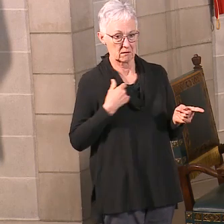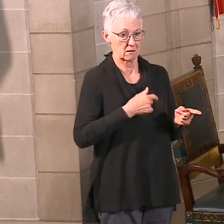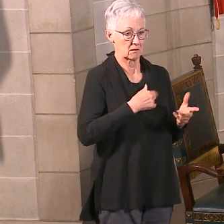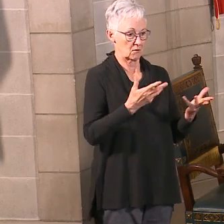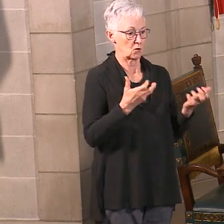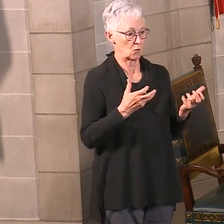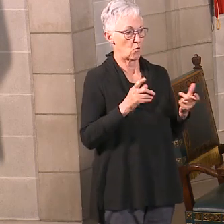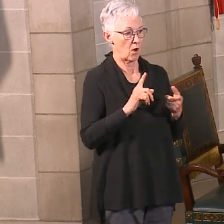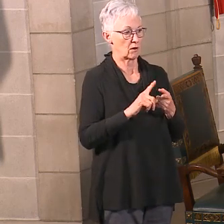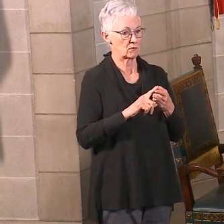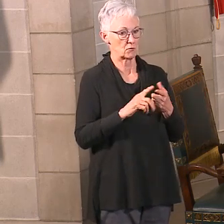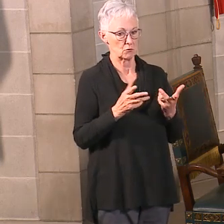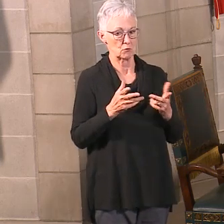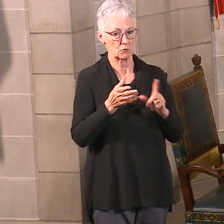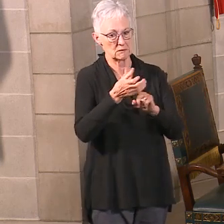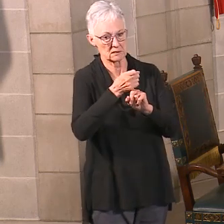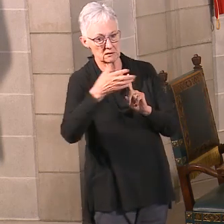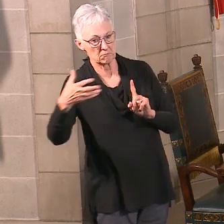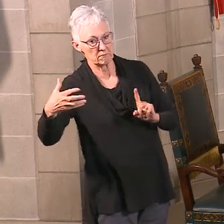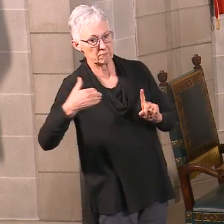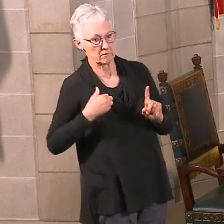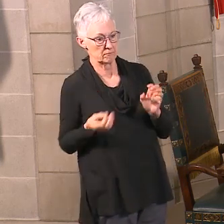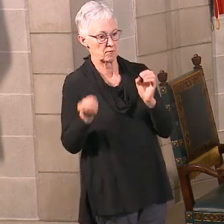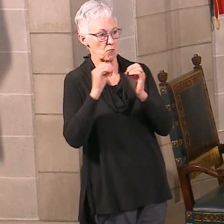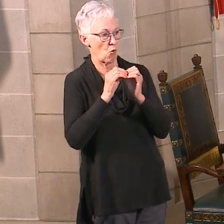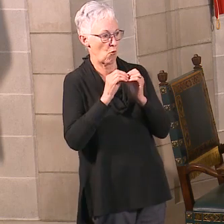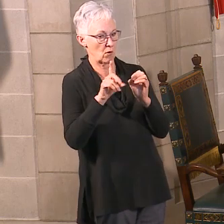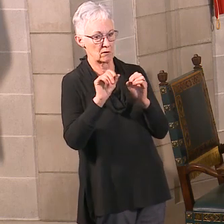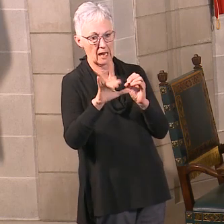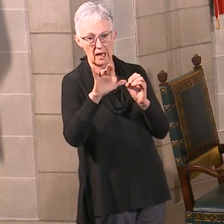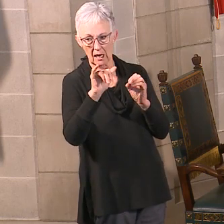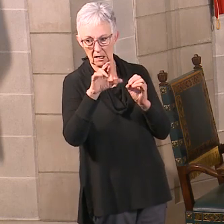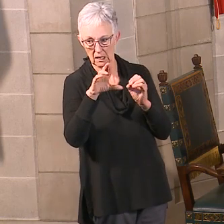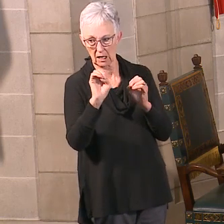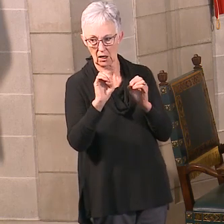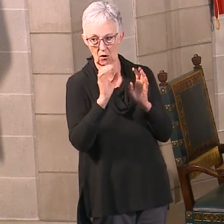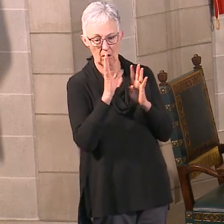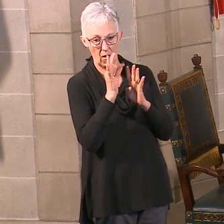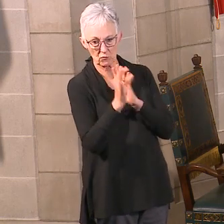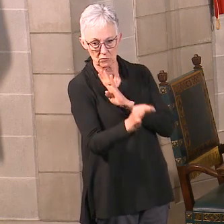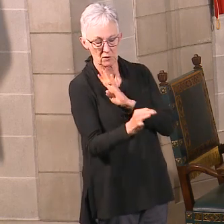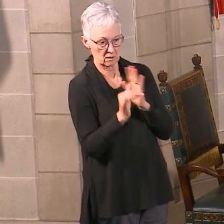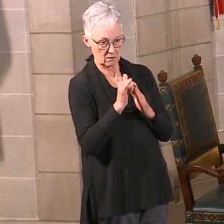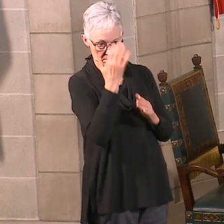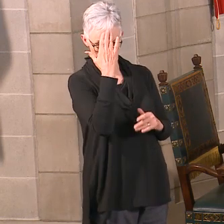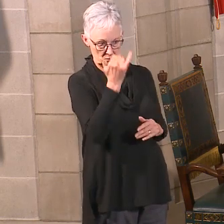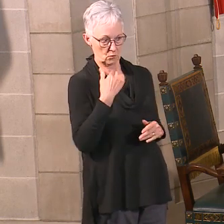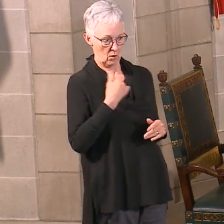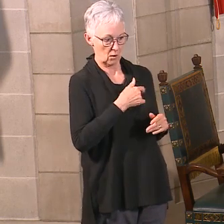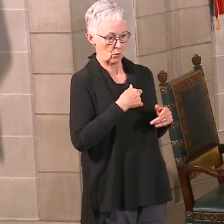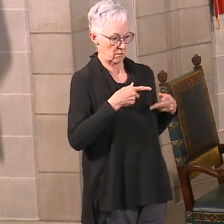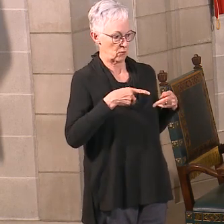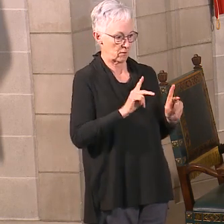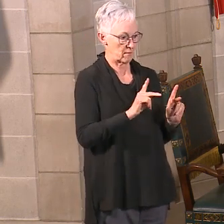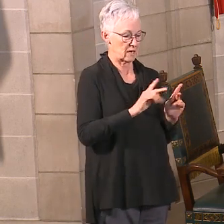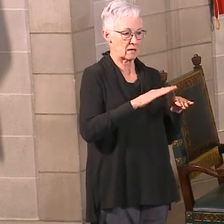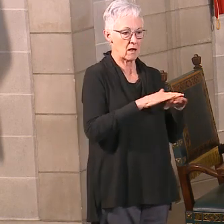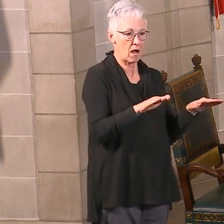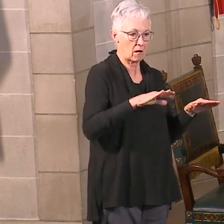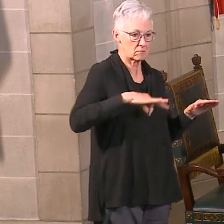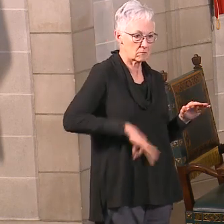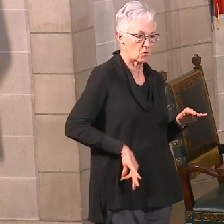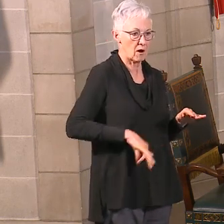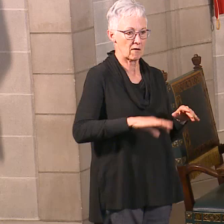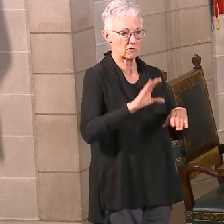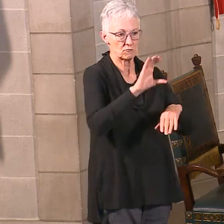other health daycare options. That's why we've done the executive order to allow nonprofits, churches, and so forth to be able to provide